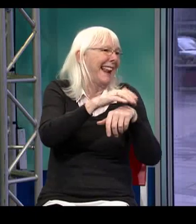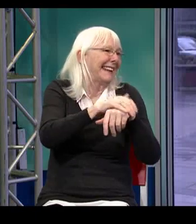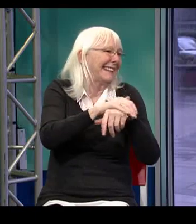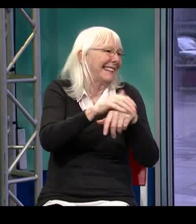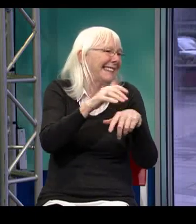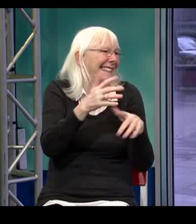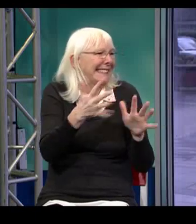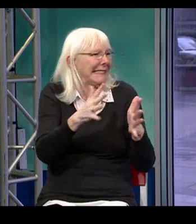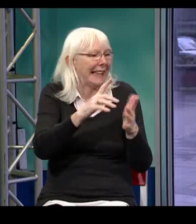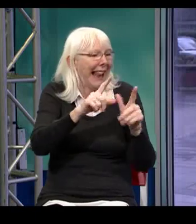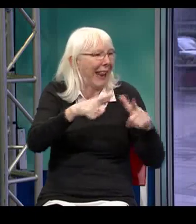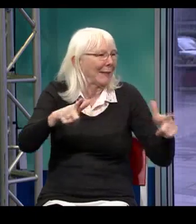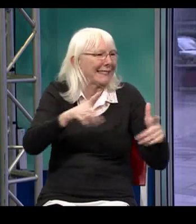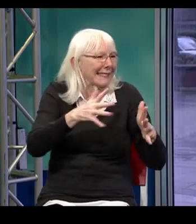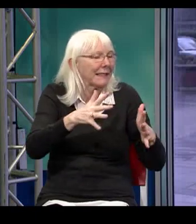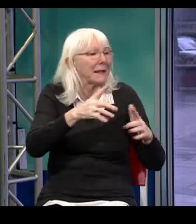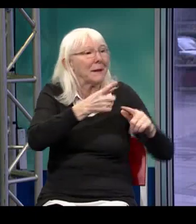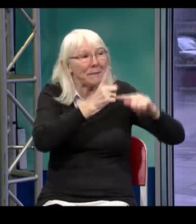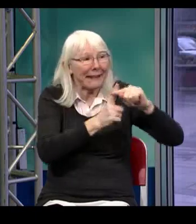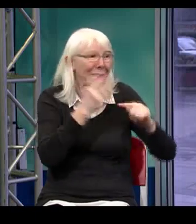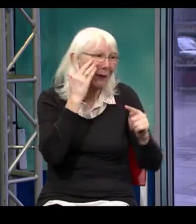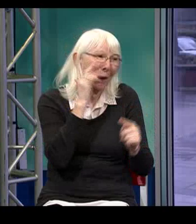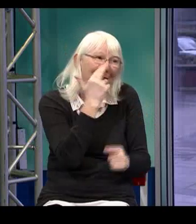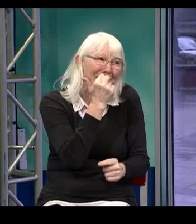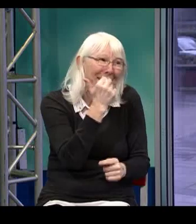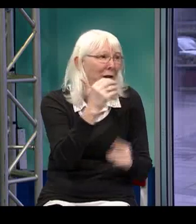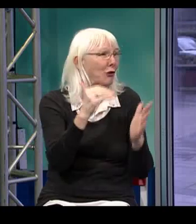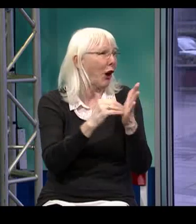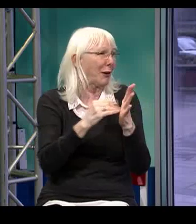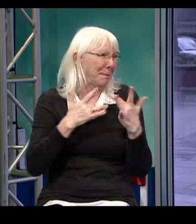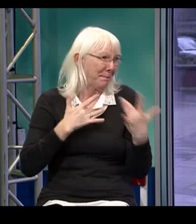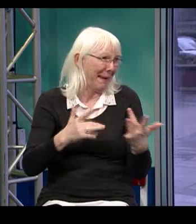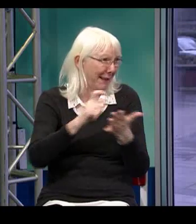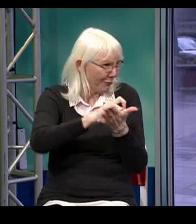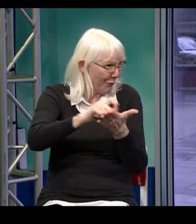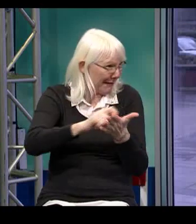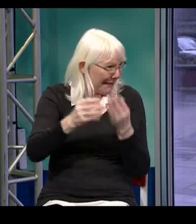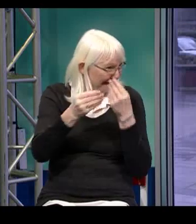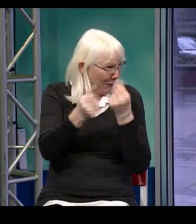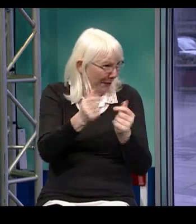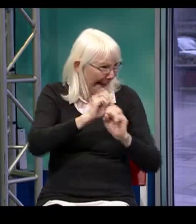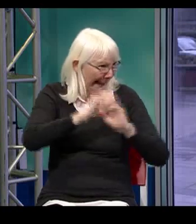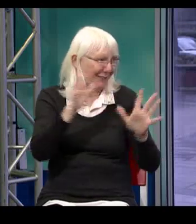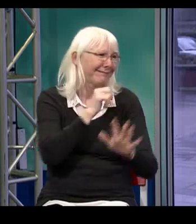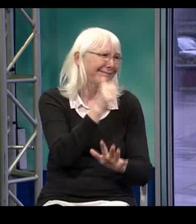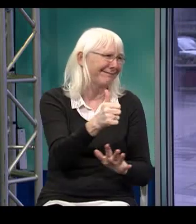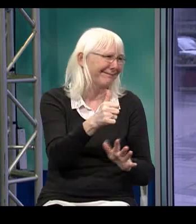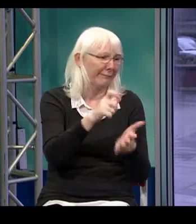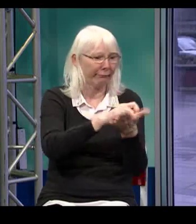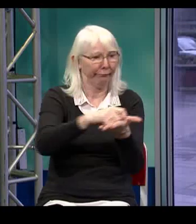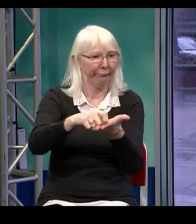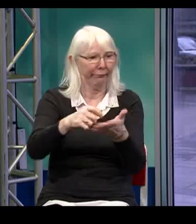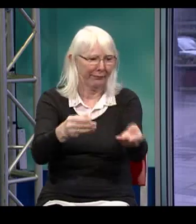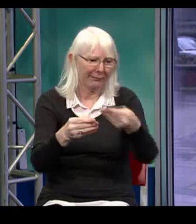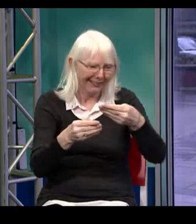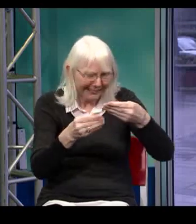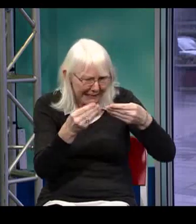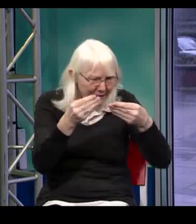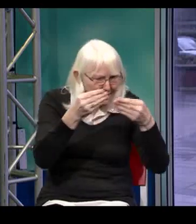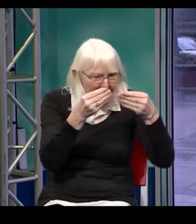that English is usually a deaf person's second language, it's usually reflected in how they're able to read and write that language. And also, remember,